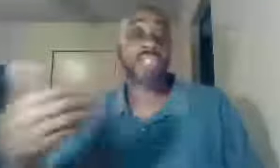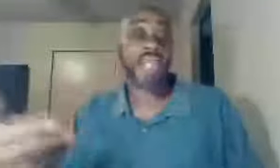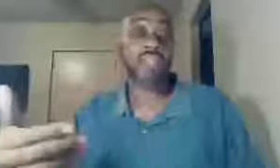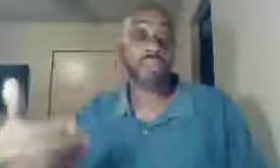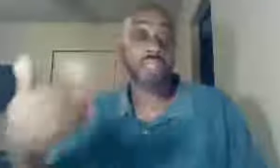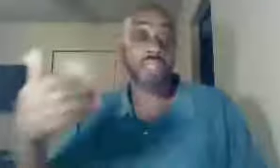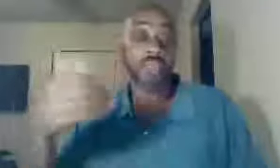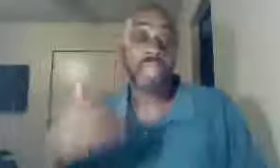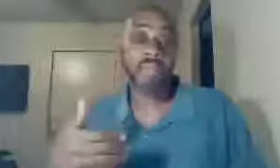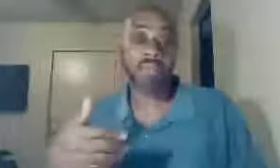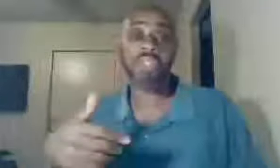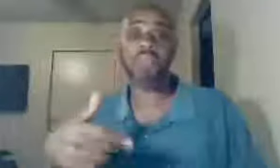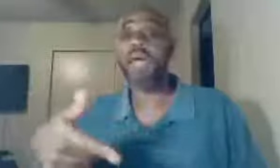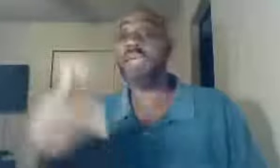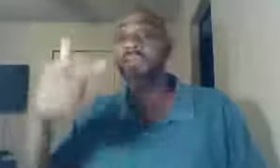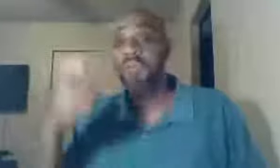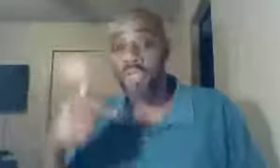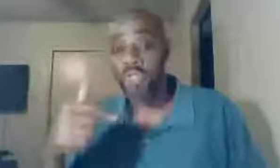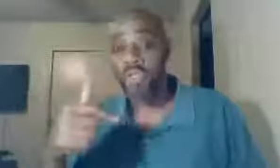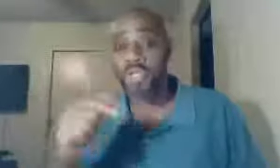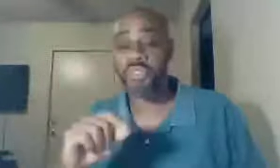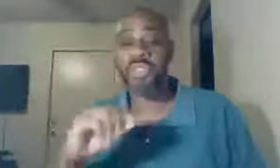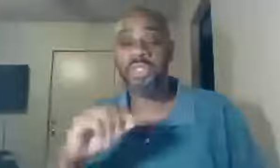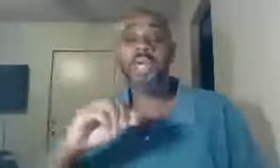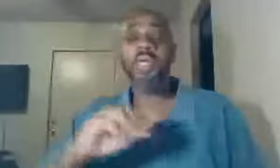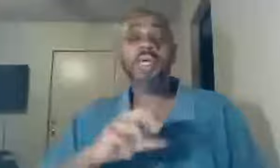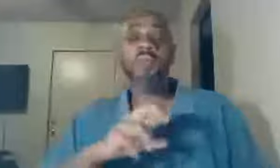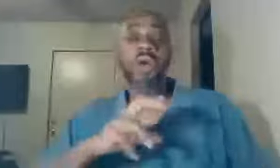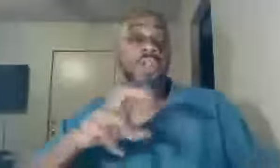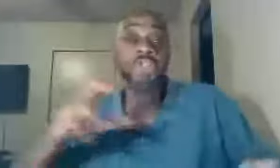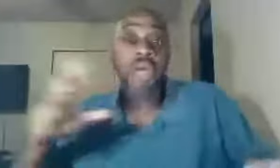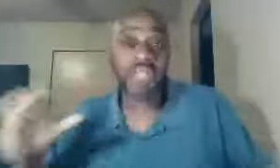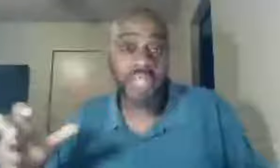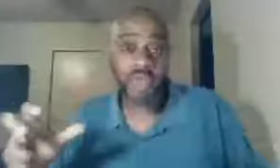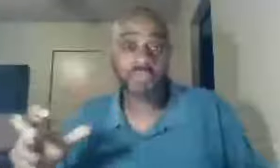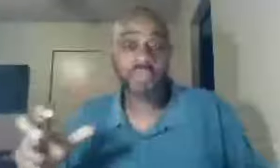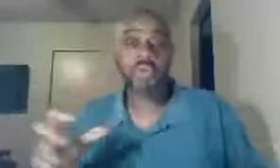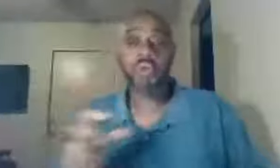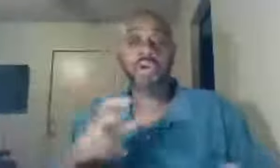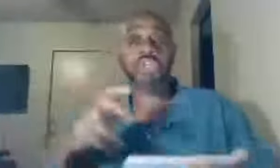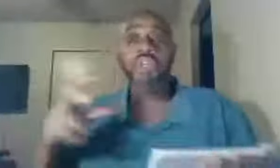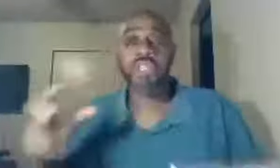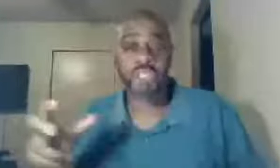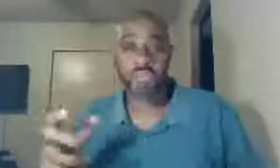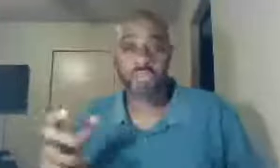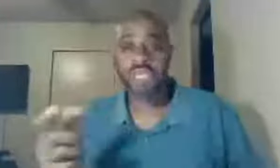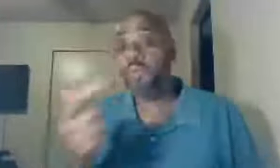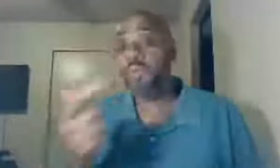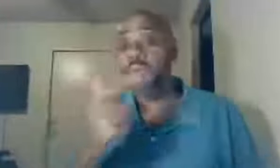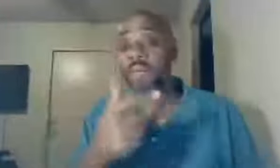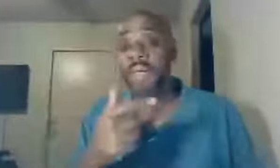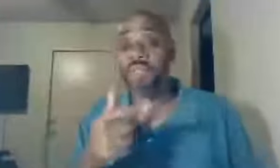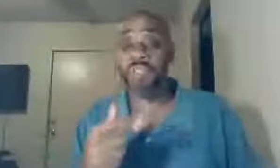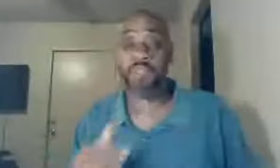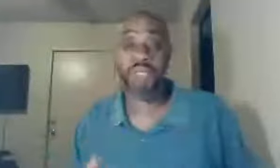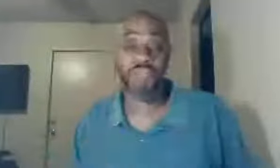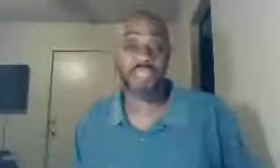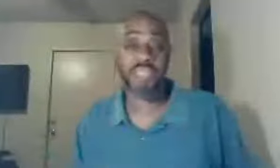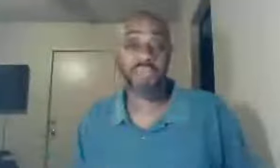challenged you, in the preambles, that's why I keep alluding to it, we're going to stretch now, we're going to stretch a little bit, even when we went back, to the previous series,